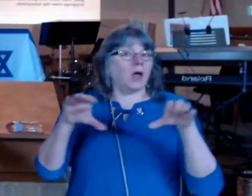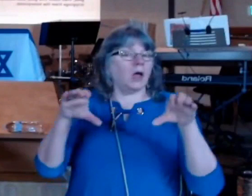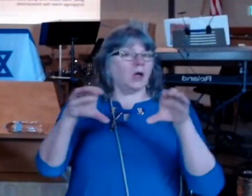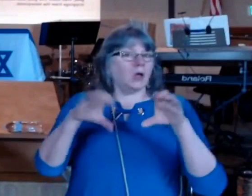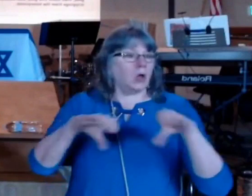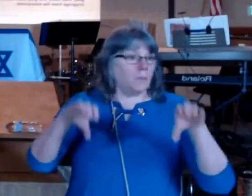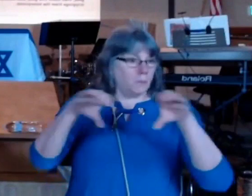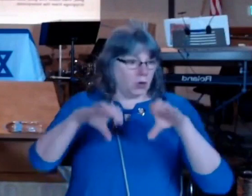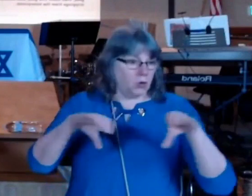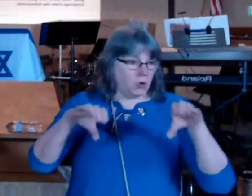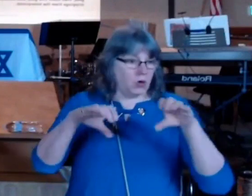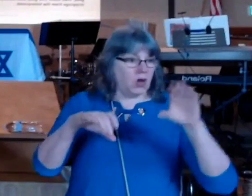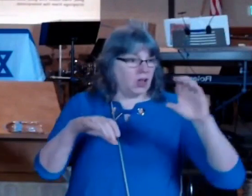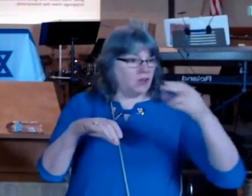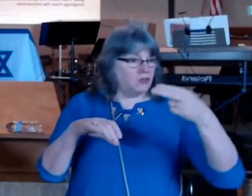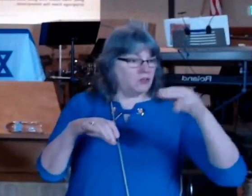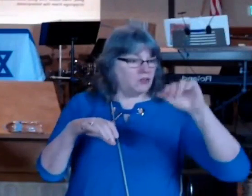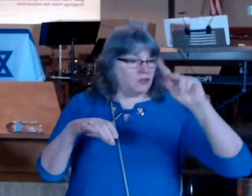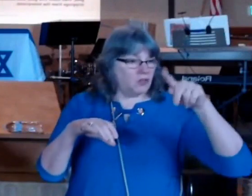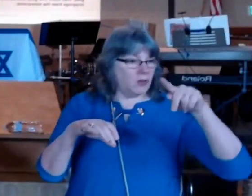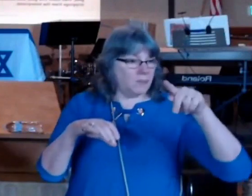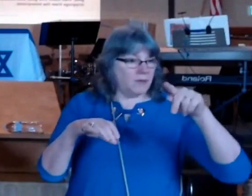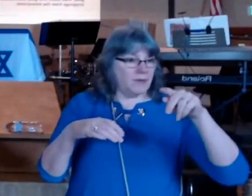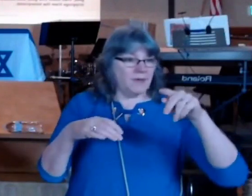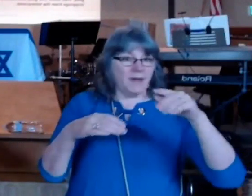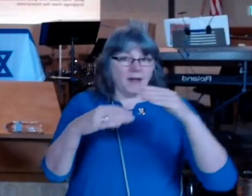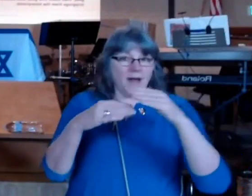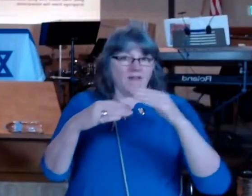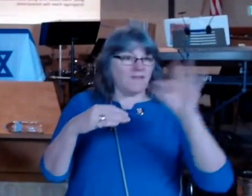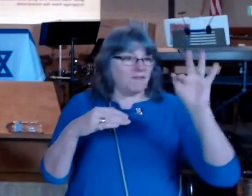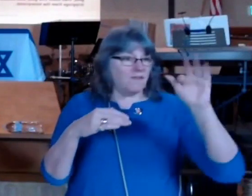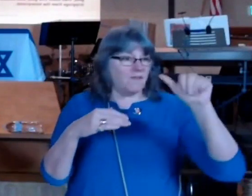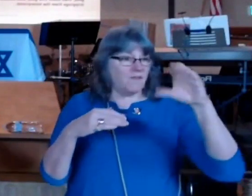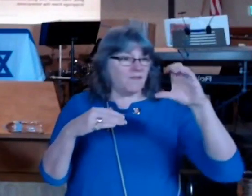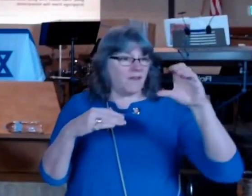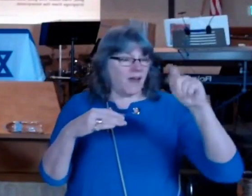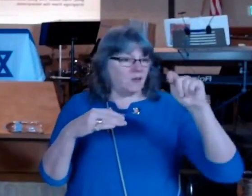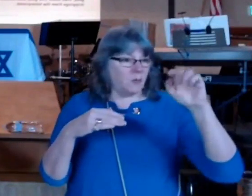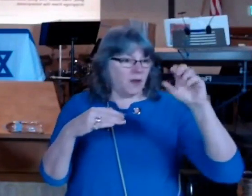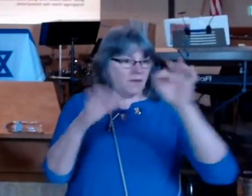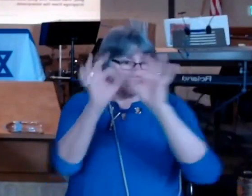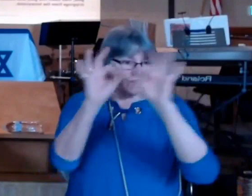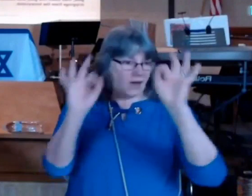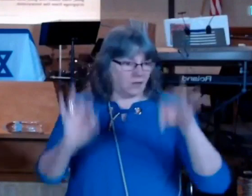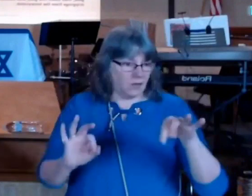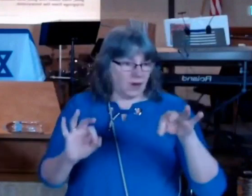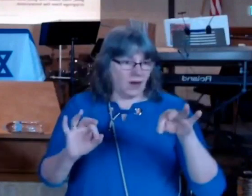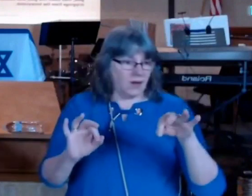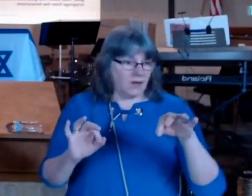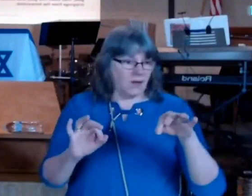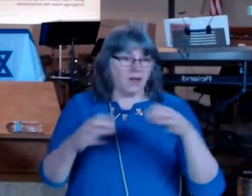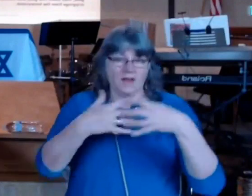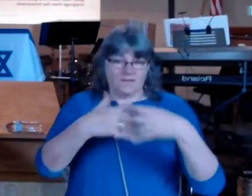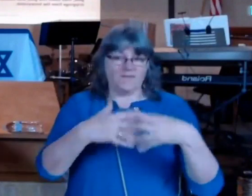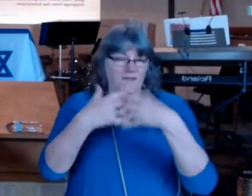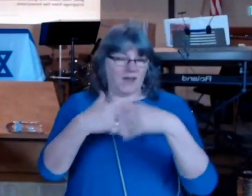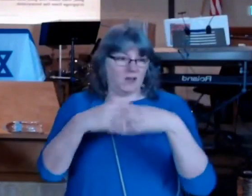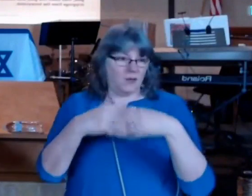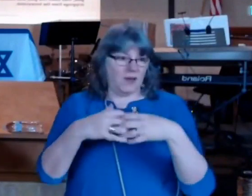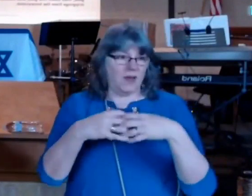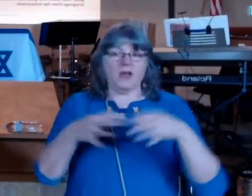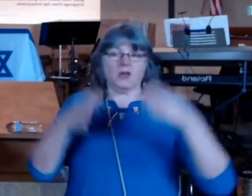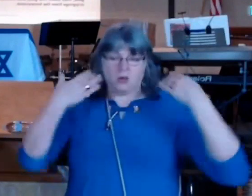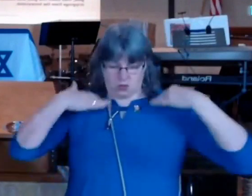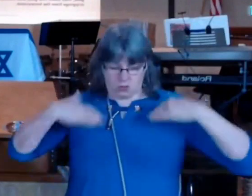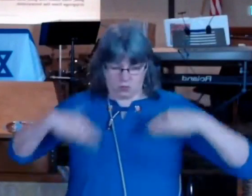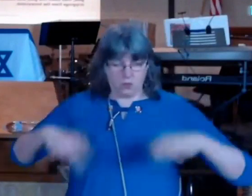you will be asked to don special clothing and enter a dust free room and